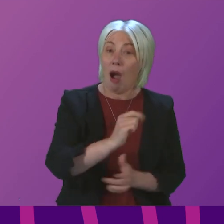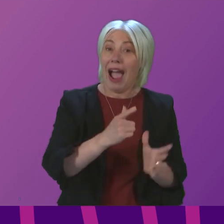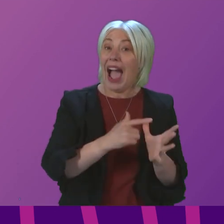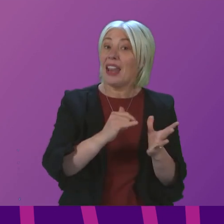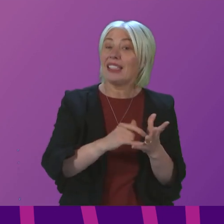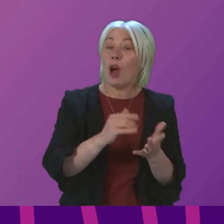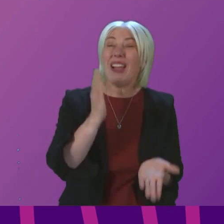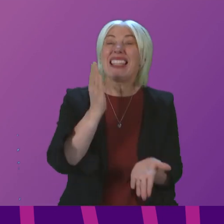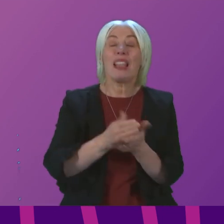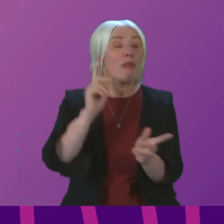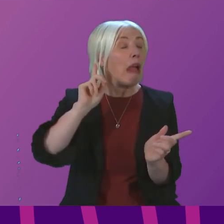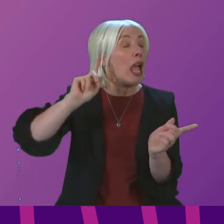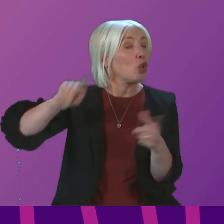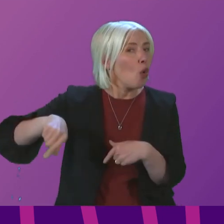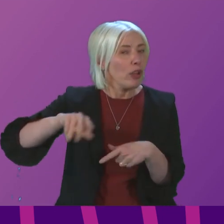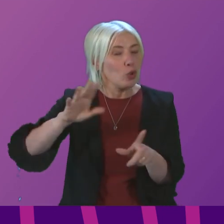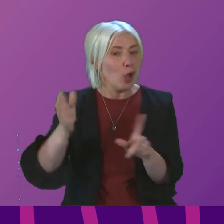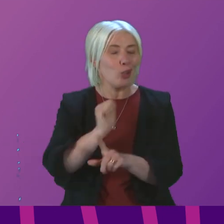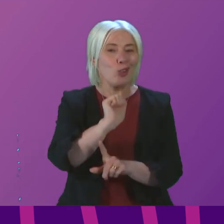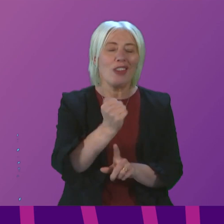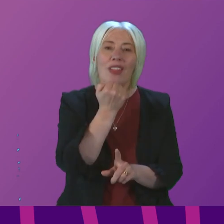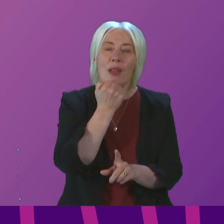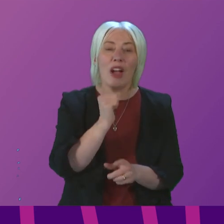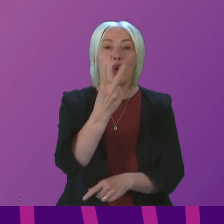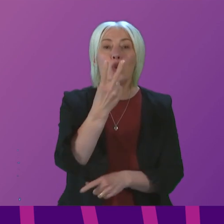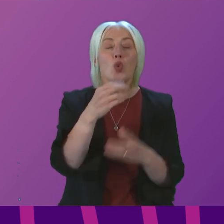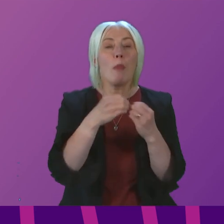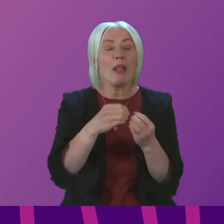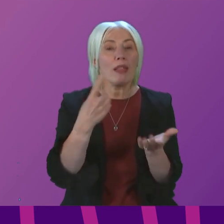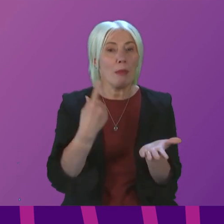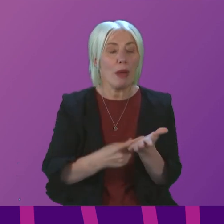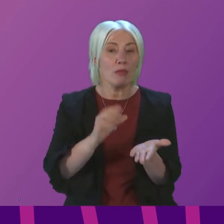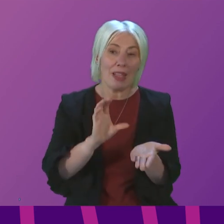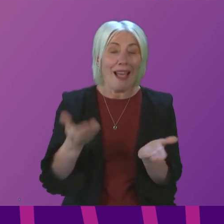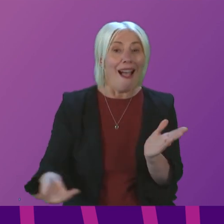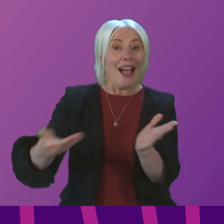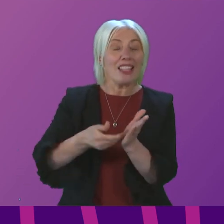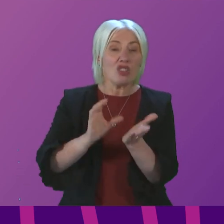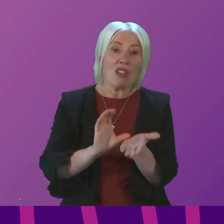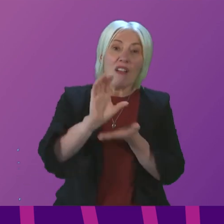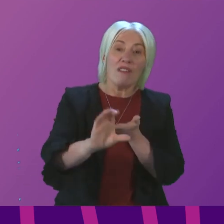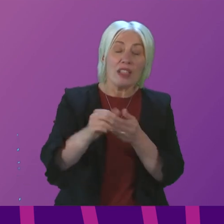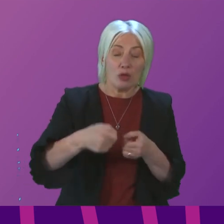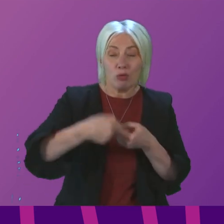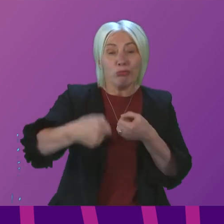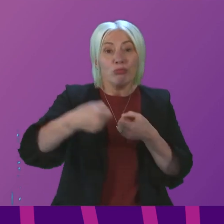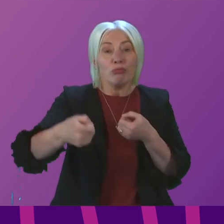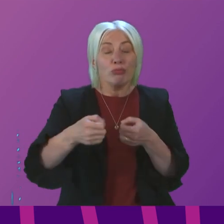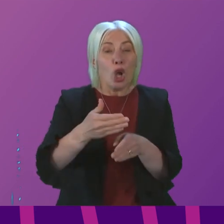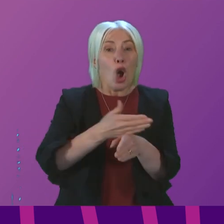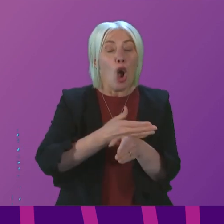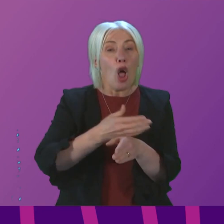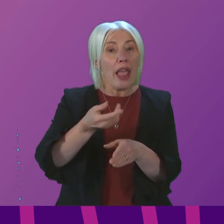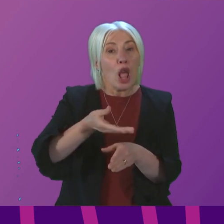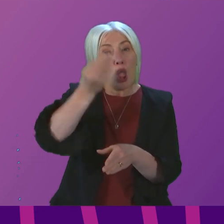deliberately ignoring to get to his figure. £2 billion of additional funding for expanding early learning and childcare.